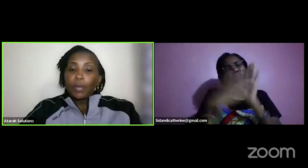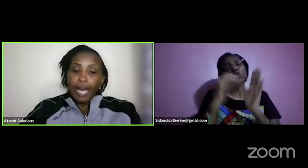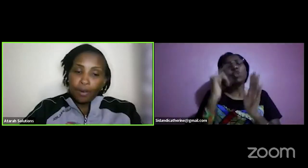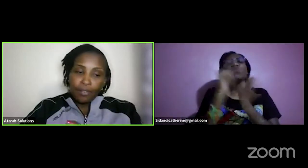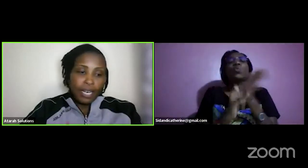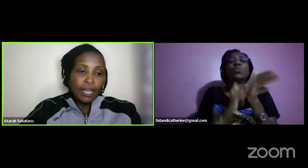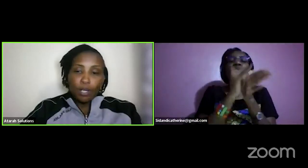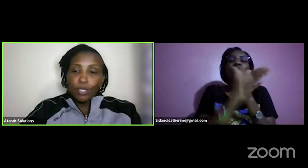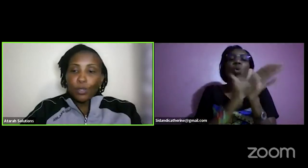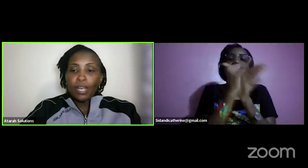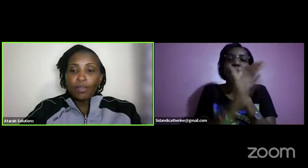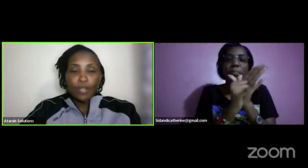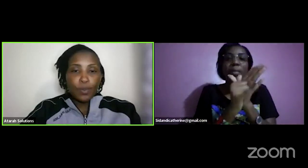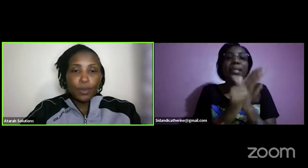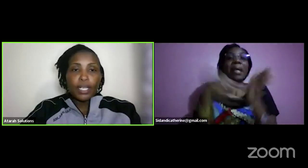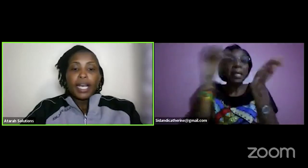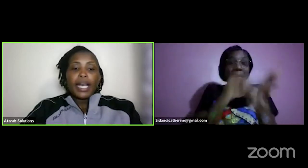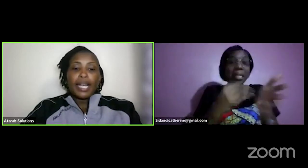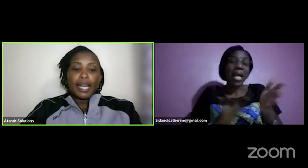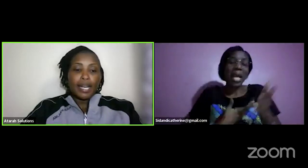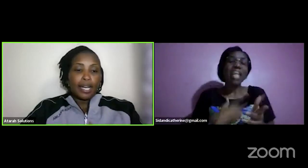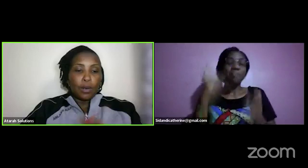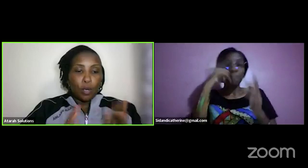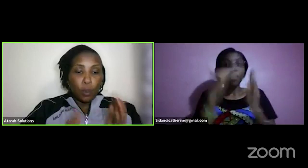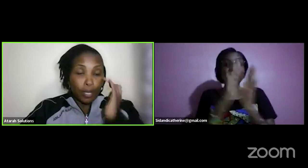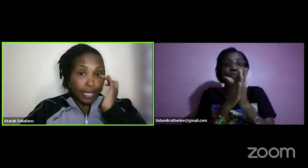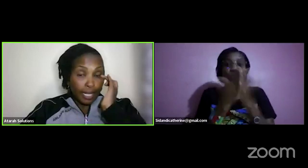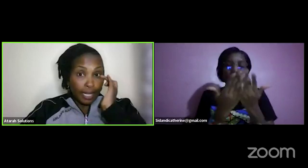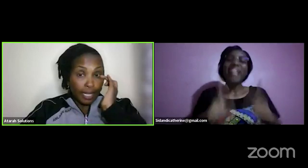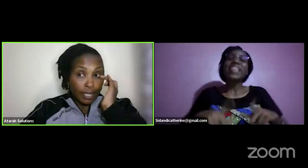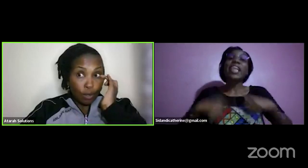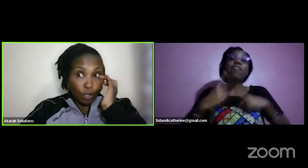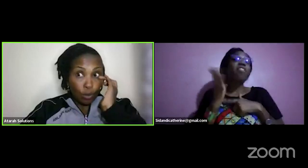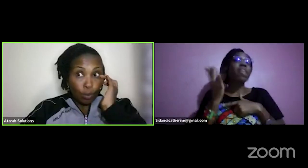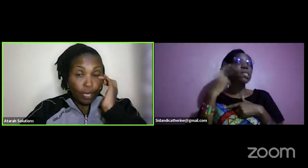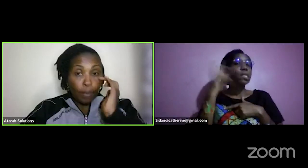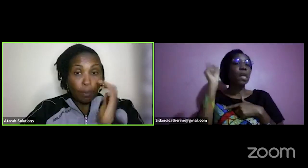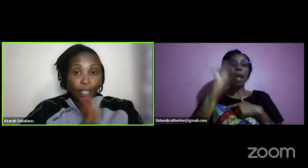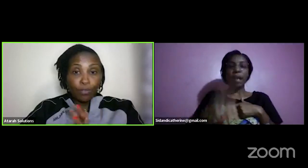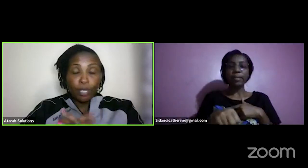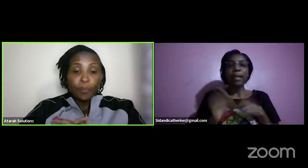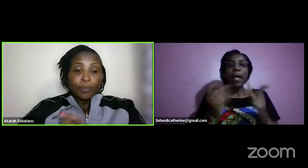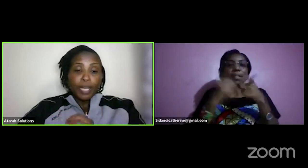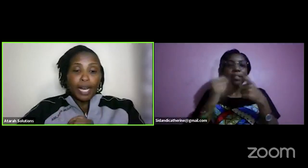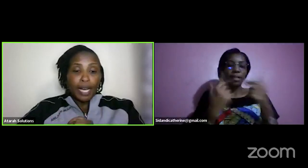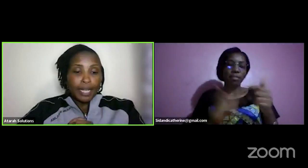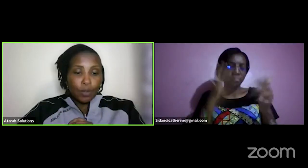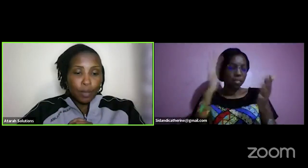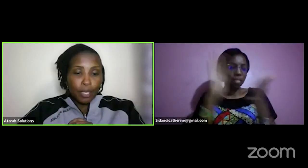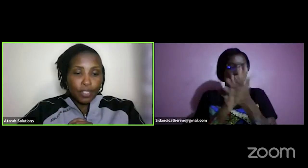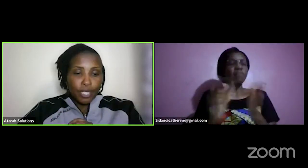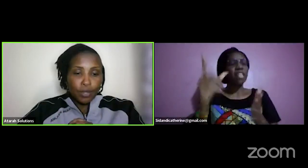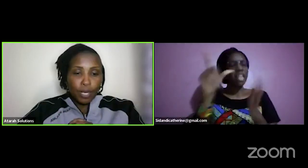we however are also live on facebook and uh we hope that this is going to be impactful uh